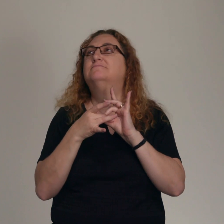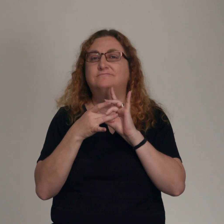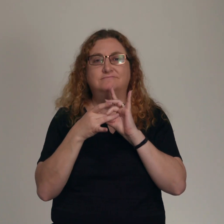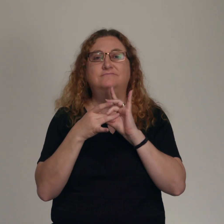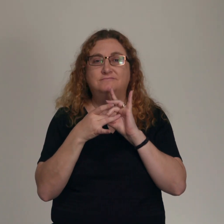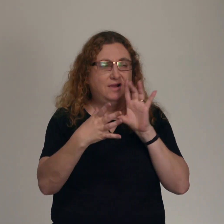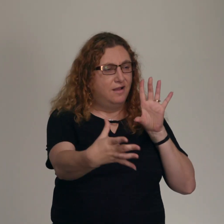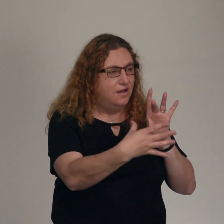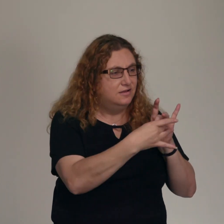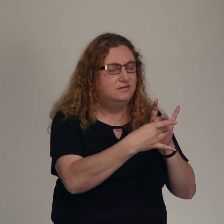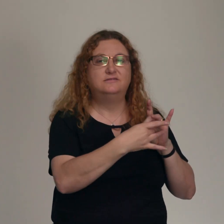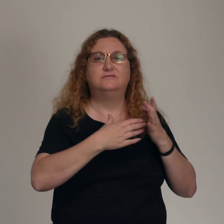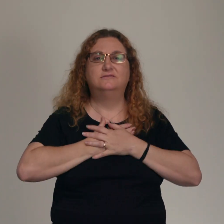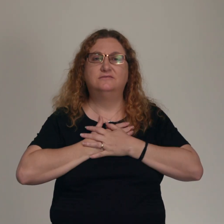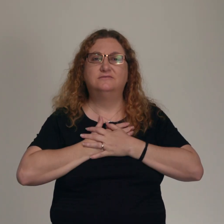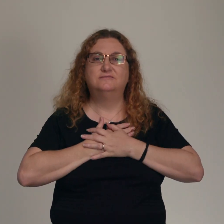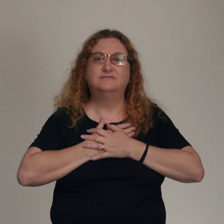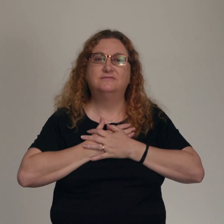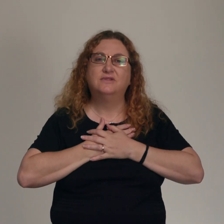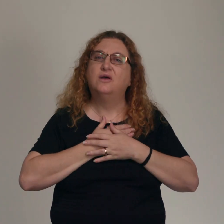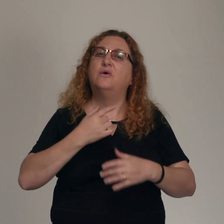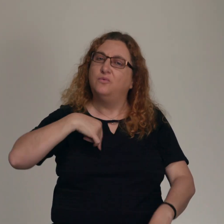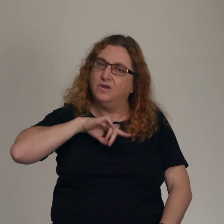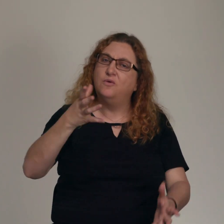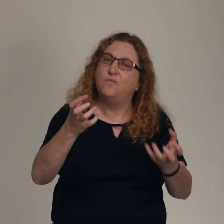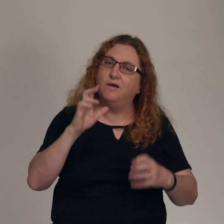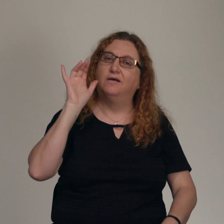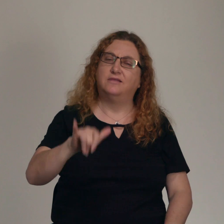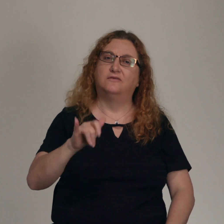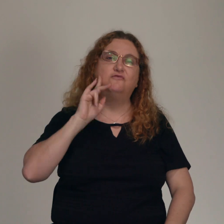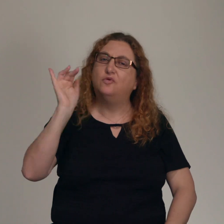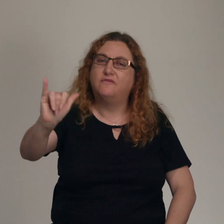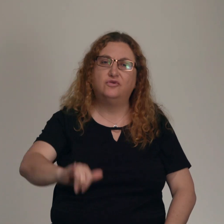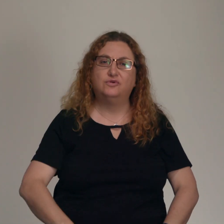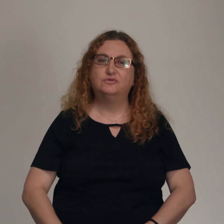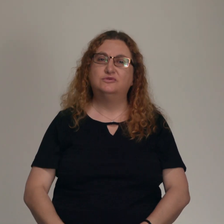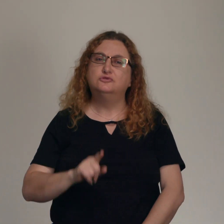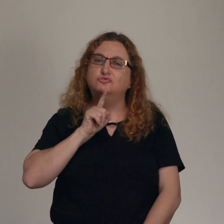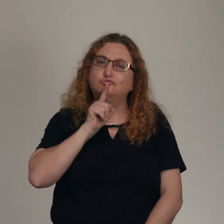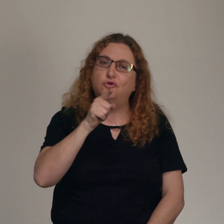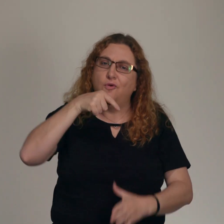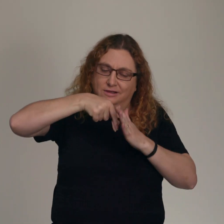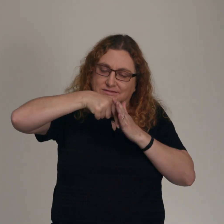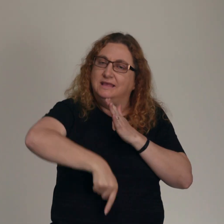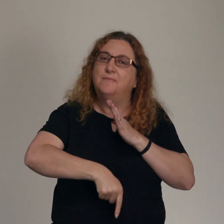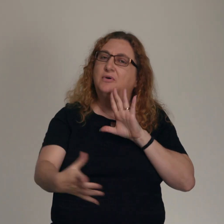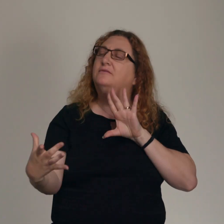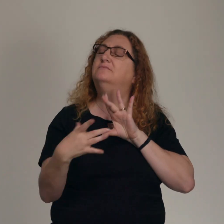will be ours exhaustively and eternally. True, deep reconciliation with God